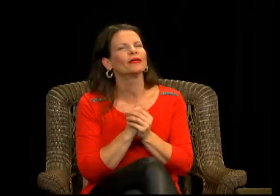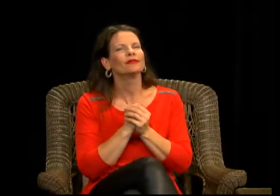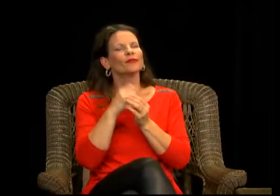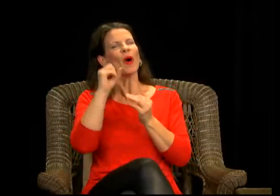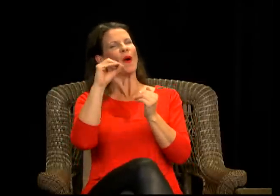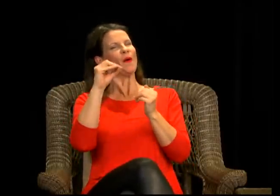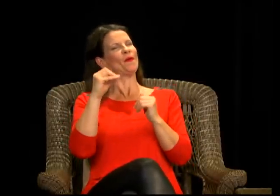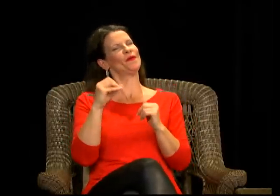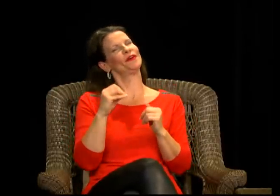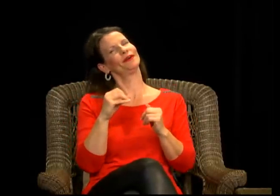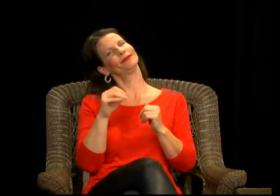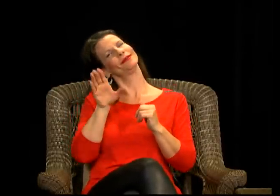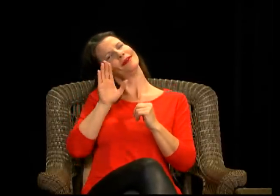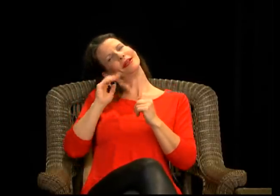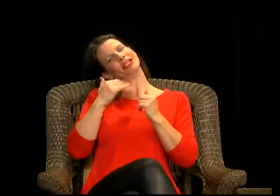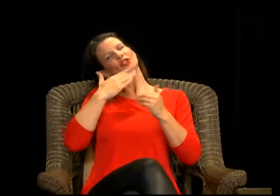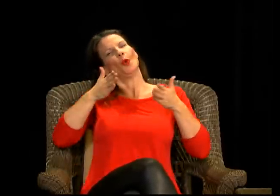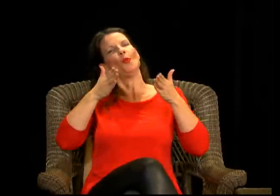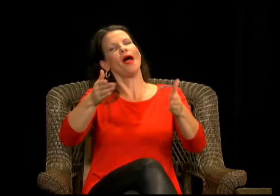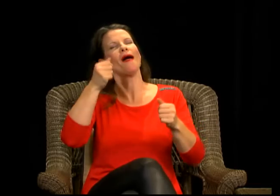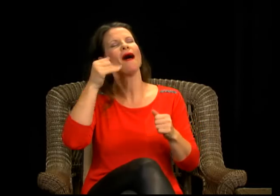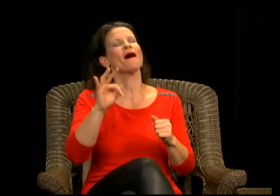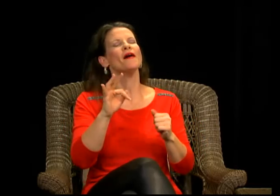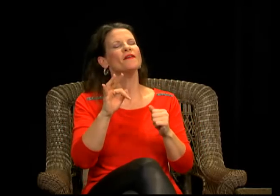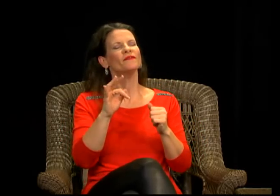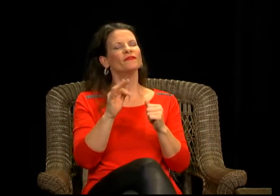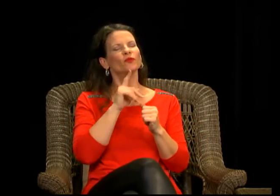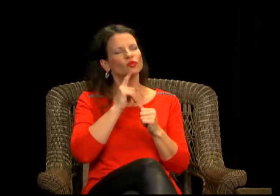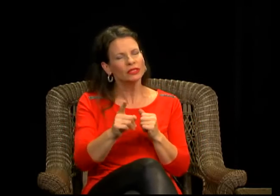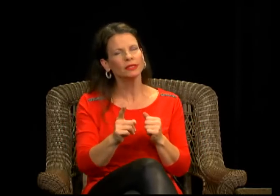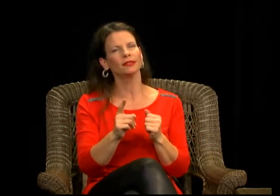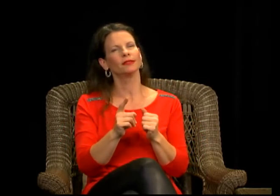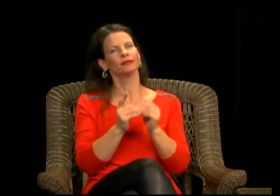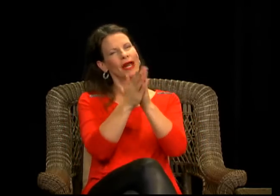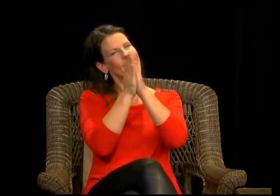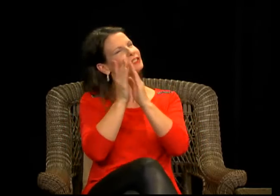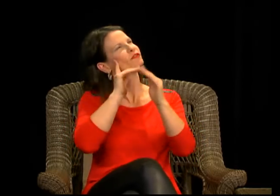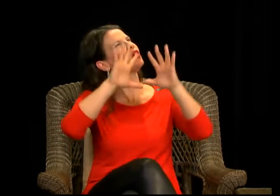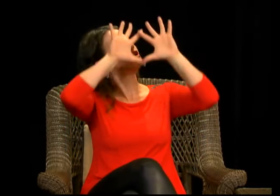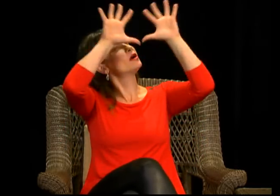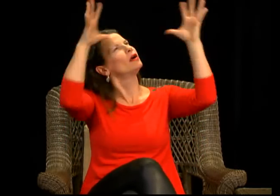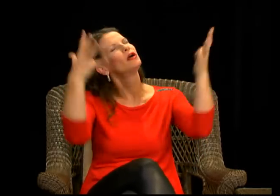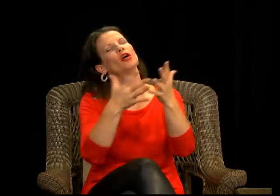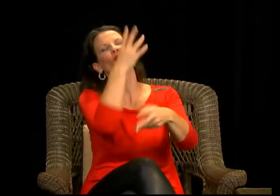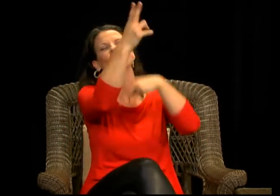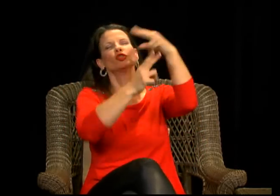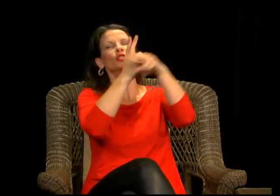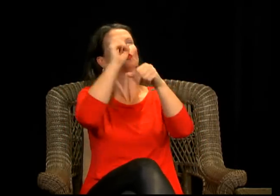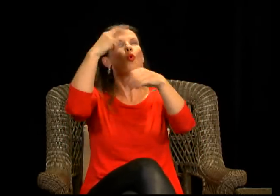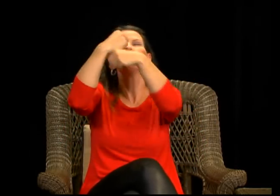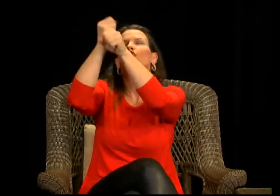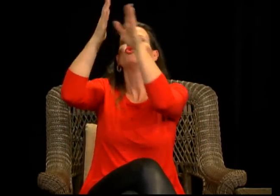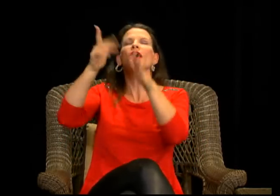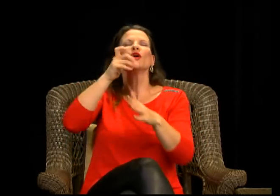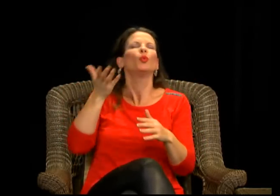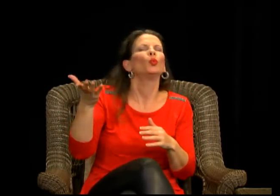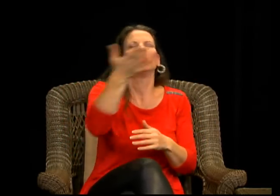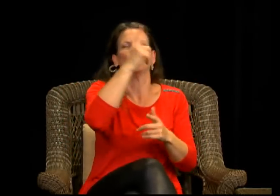it's a good way of, you know, asking the universe or the creator,